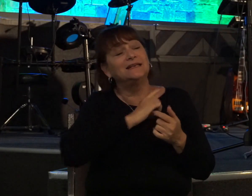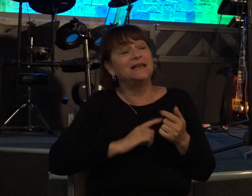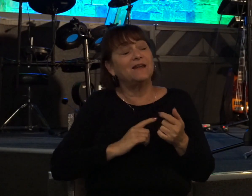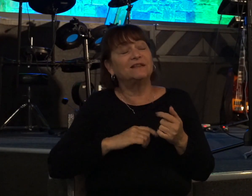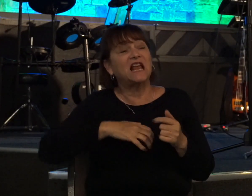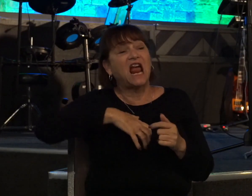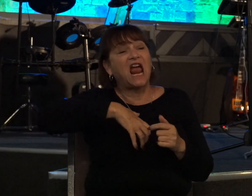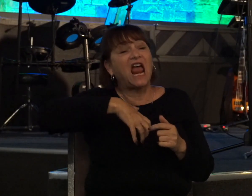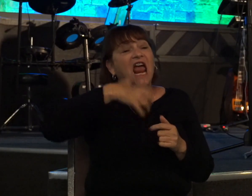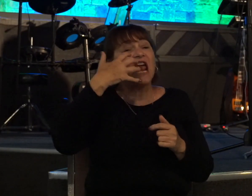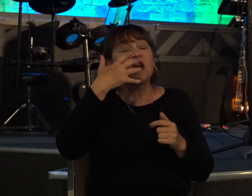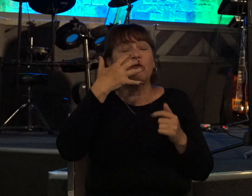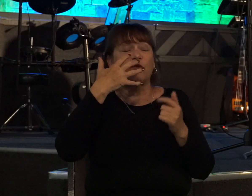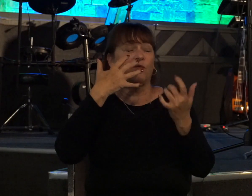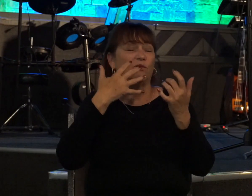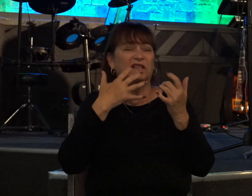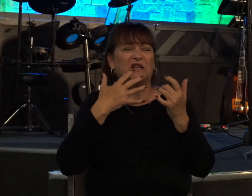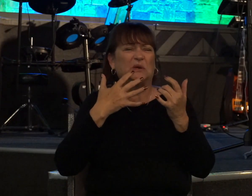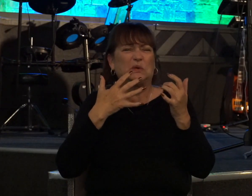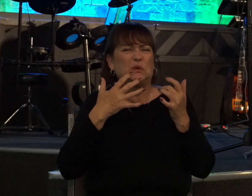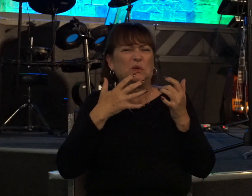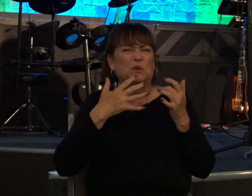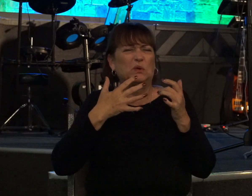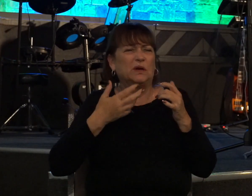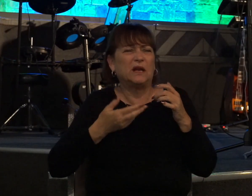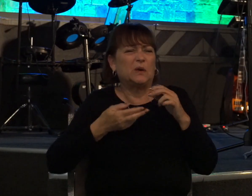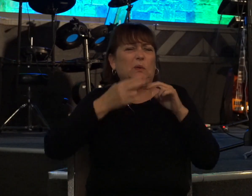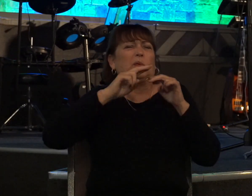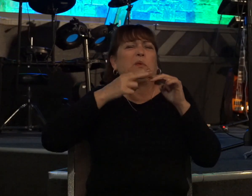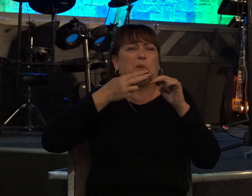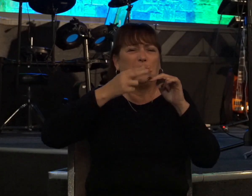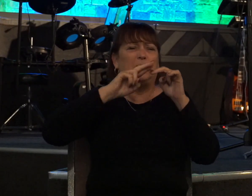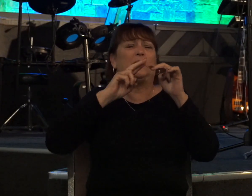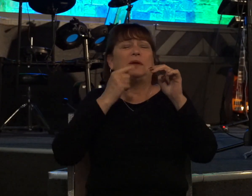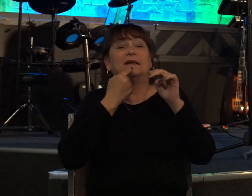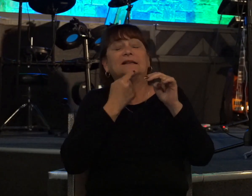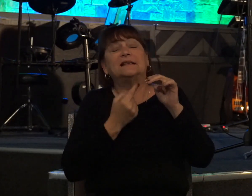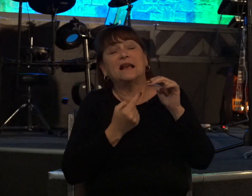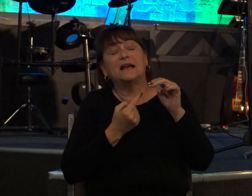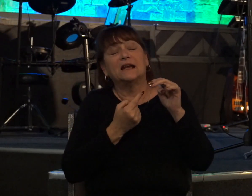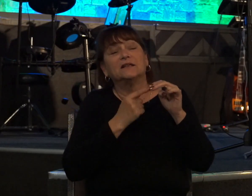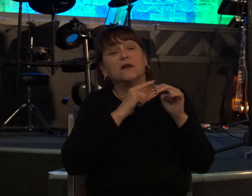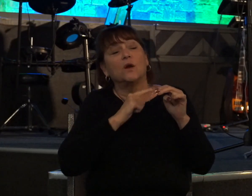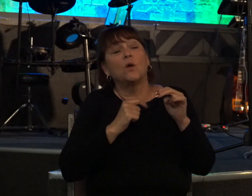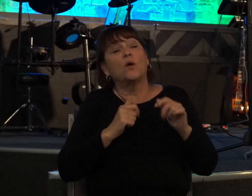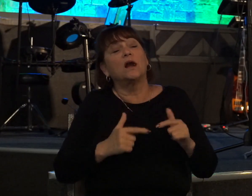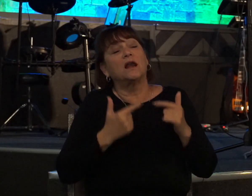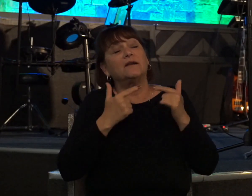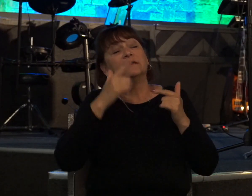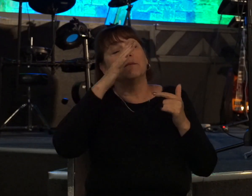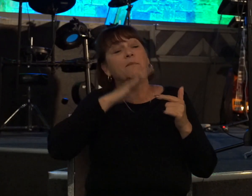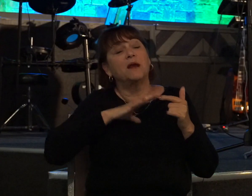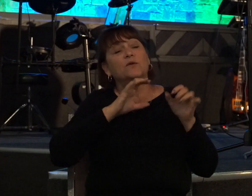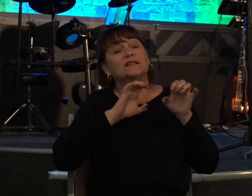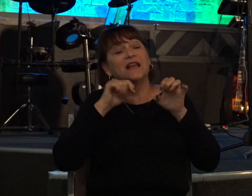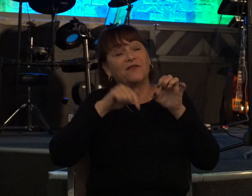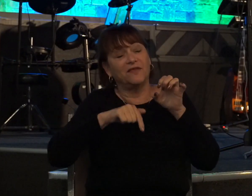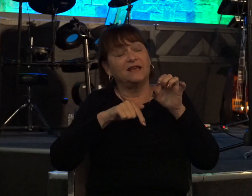was greatly aroused against the man and he said to nathan as the lord lives the man who has done this shall surely